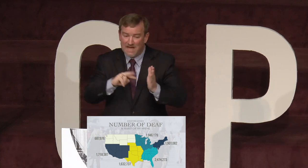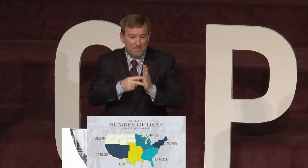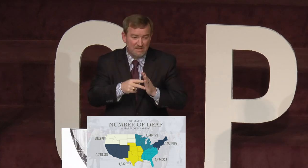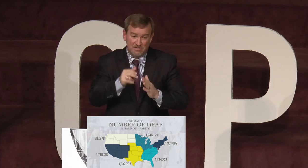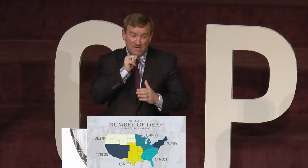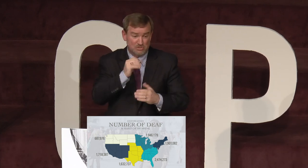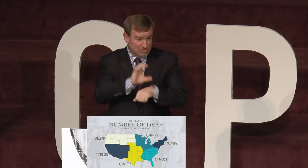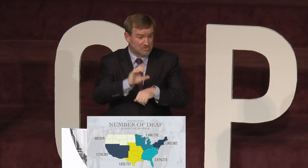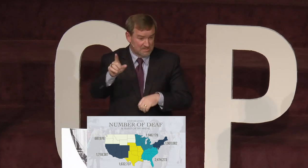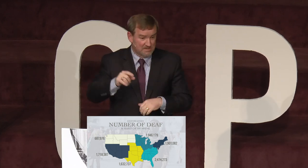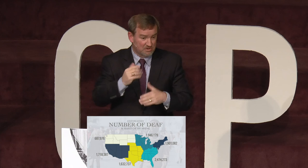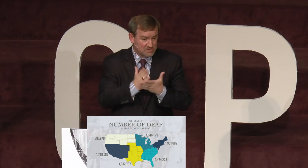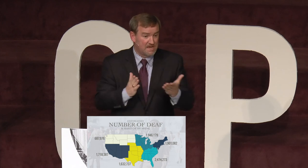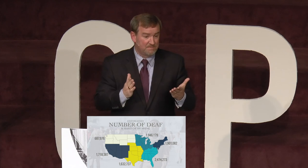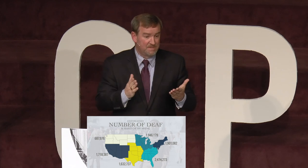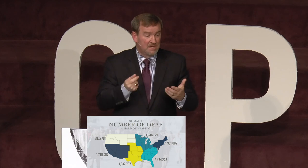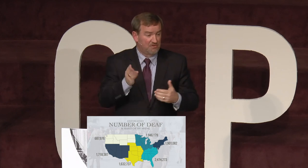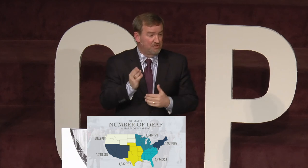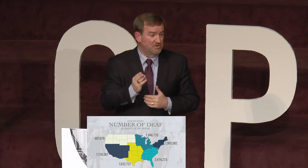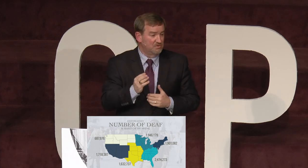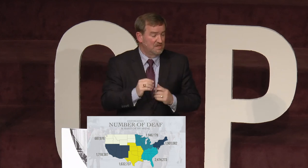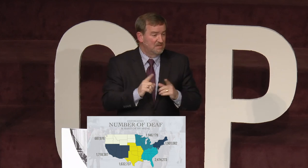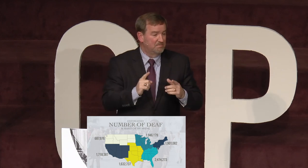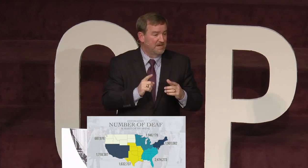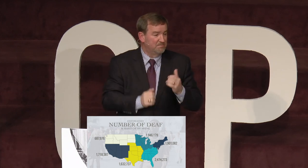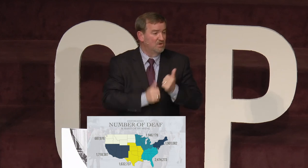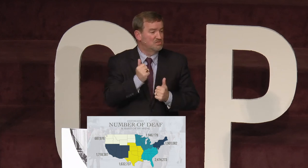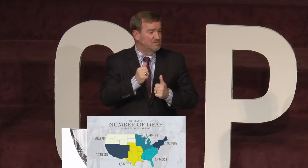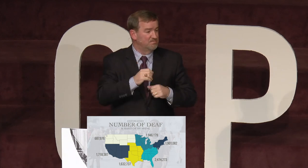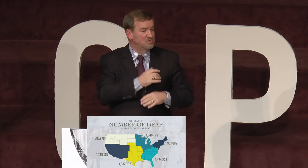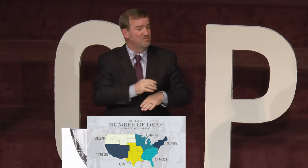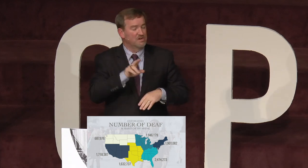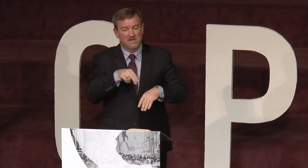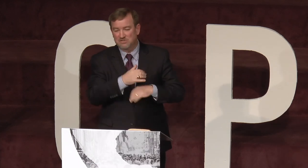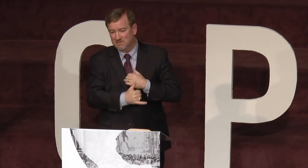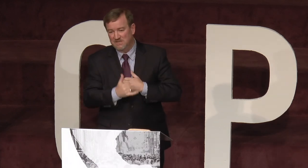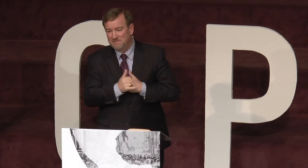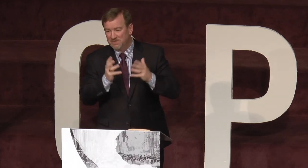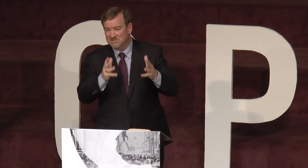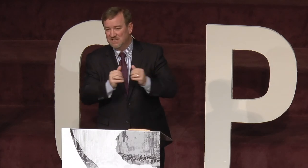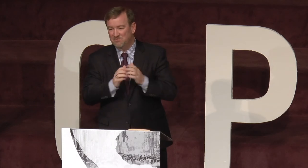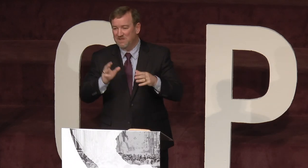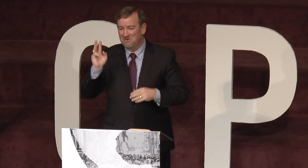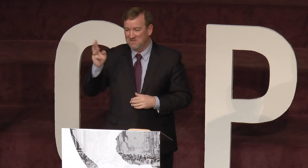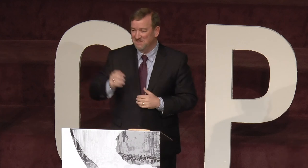not mean that there are not churches there. There are some, a few, but most of our country is left without a witness.